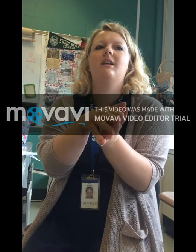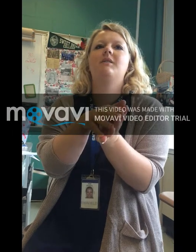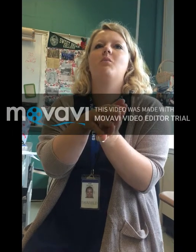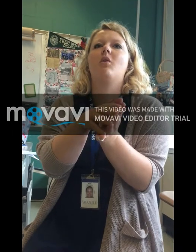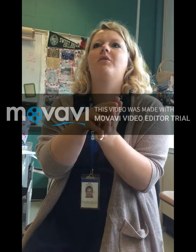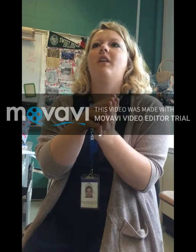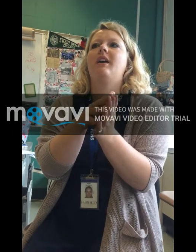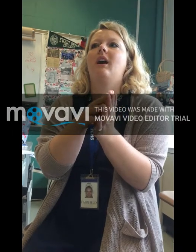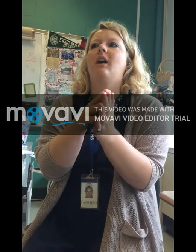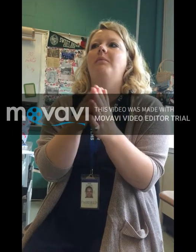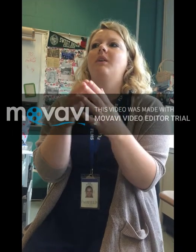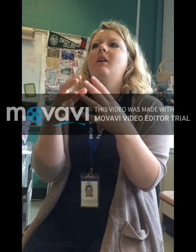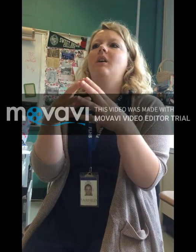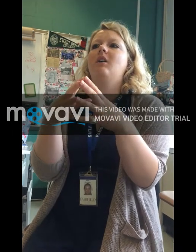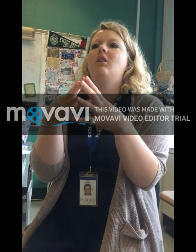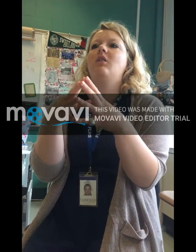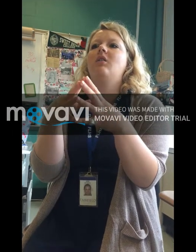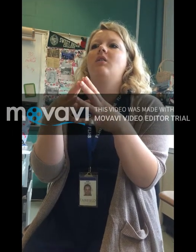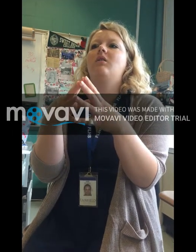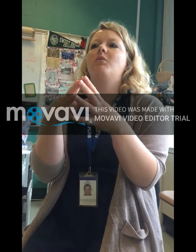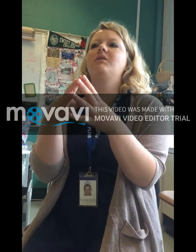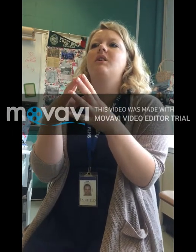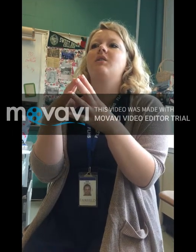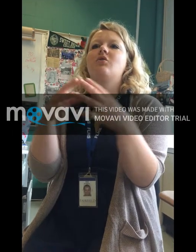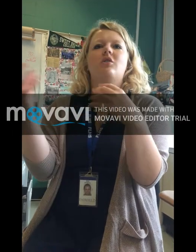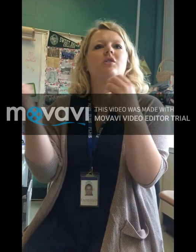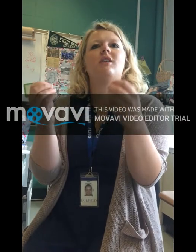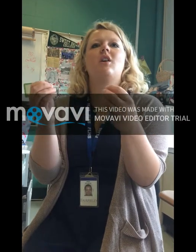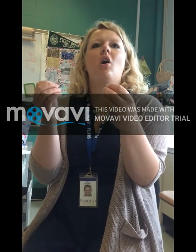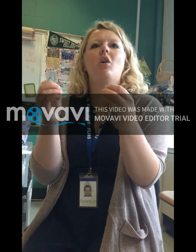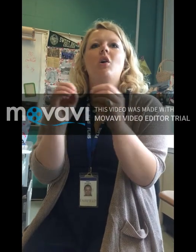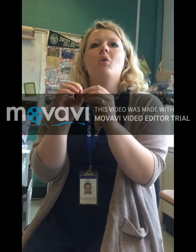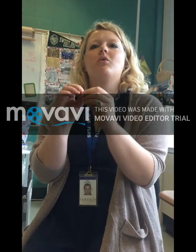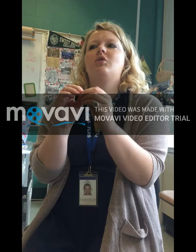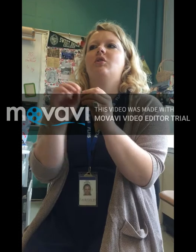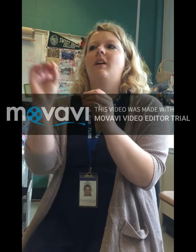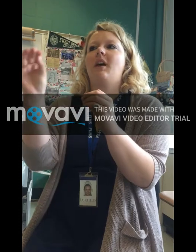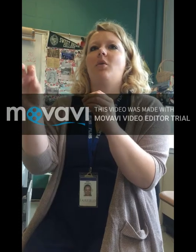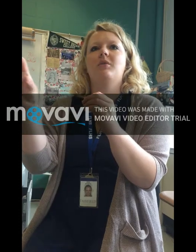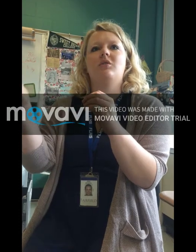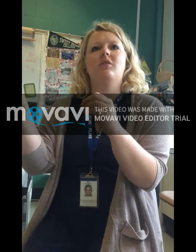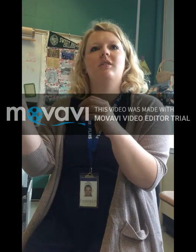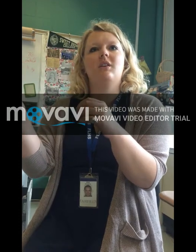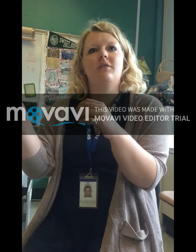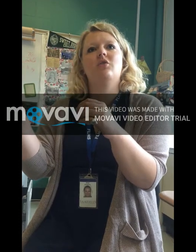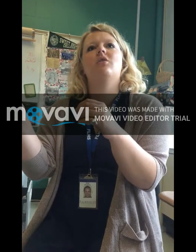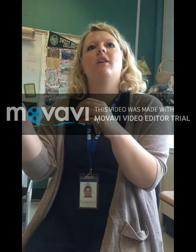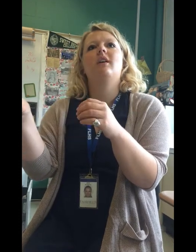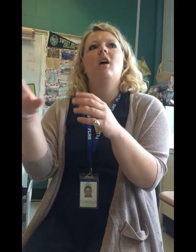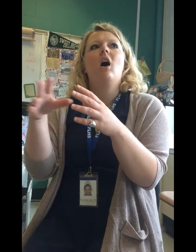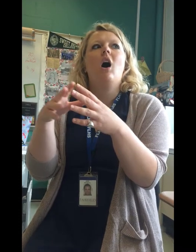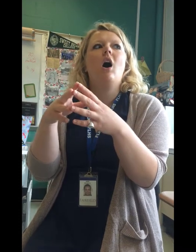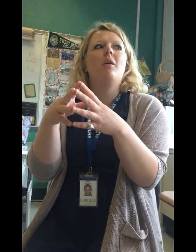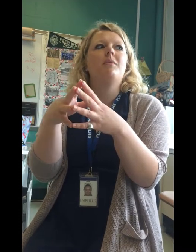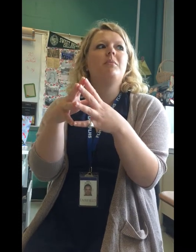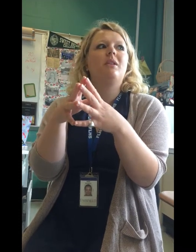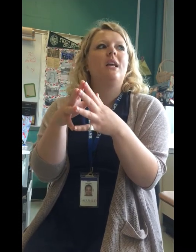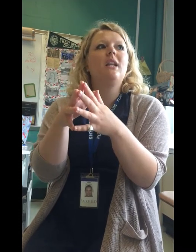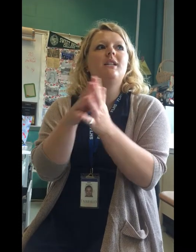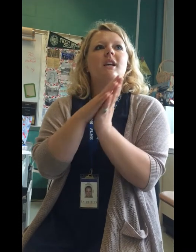is more of like, almost like a structured study hall, where she'll like help the students individually. The plan is